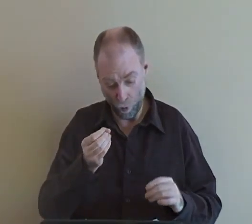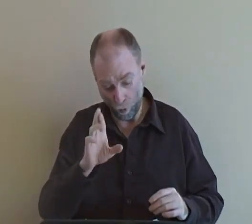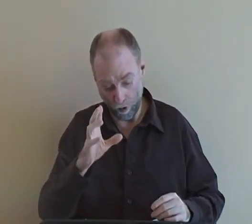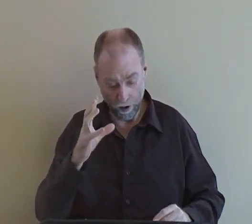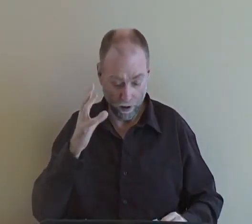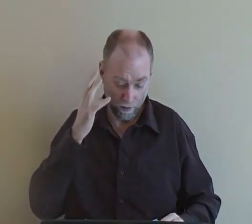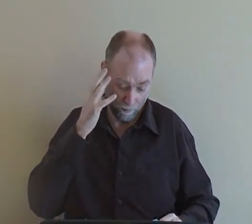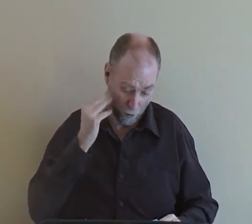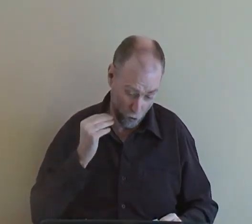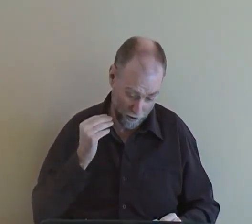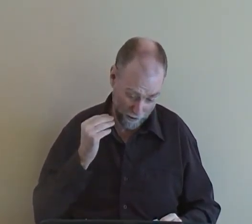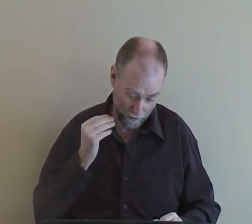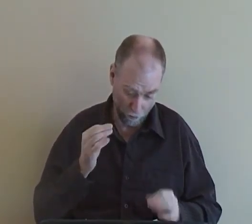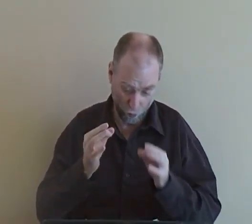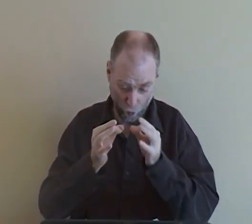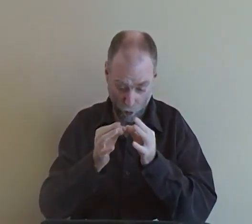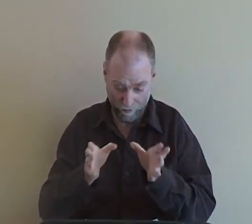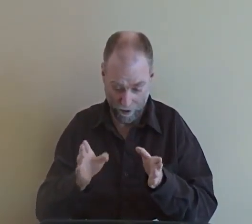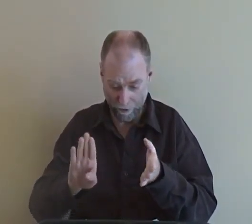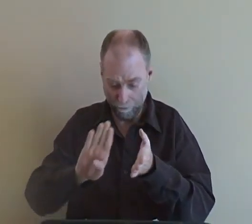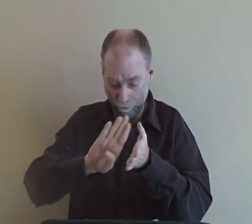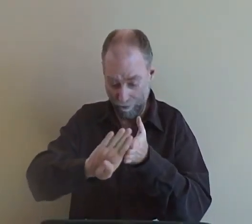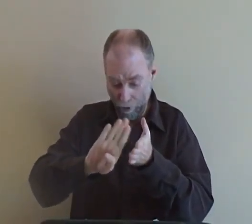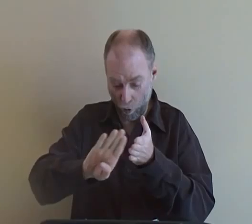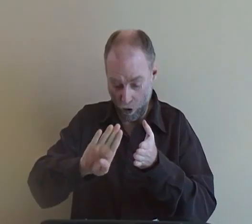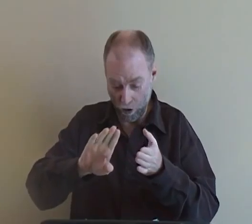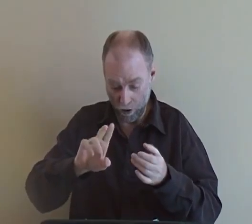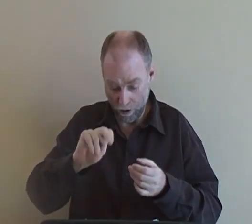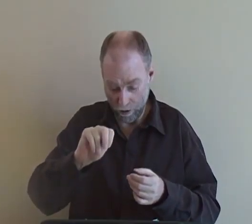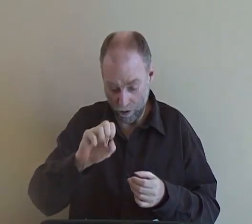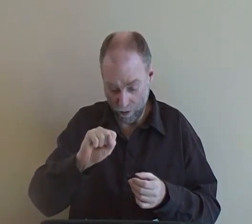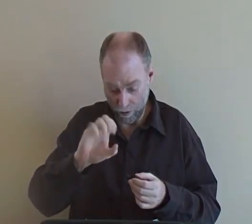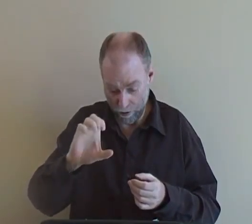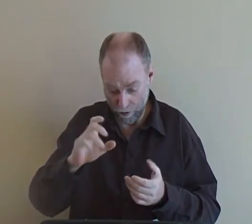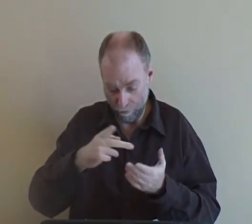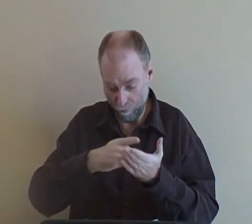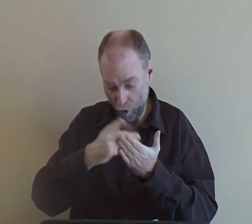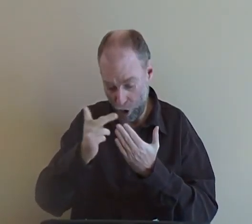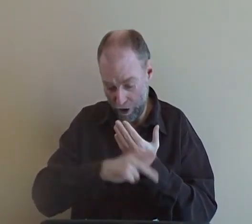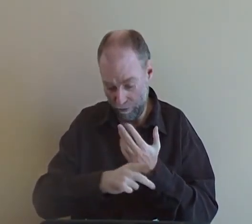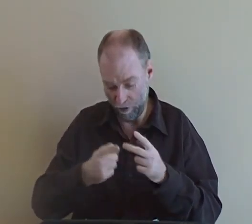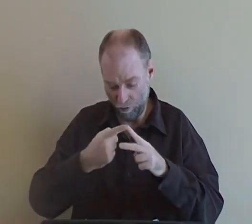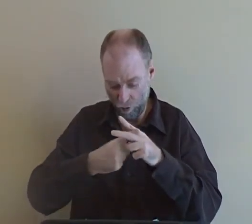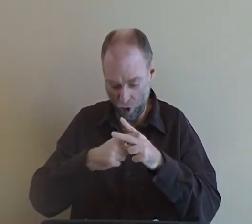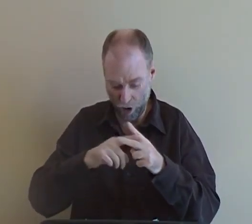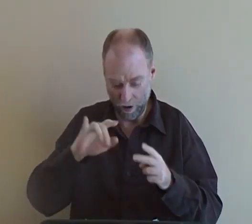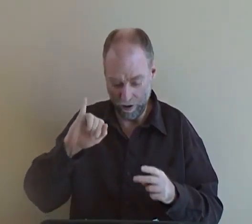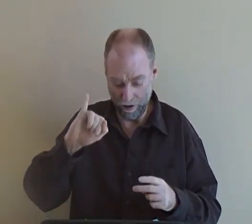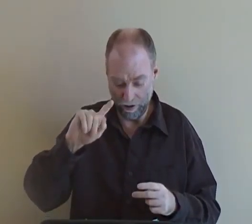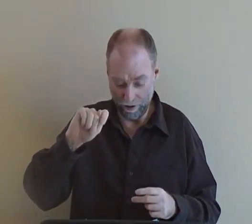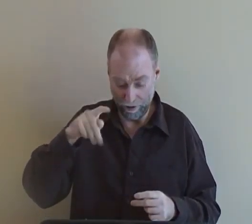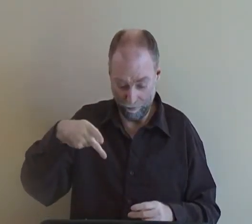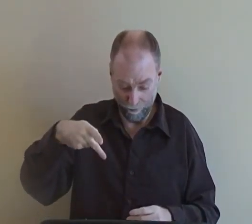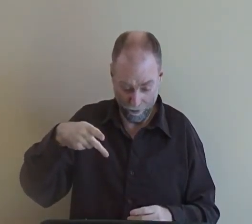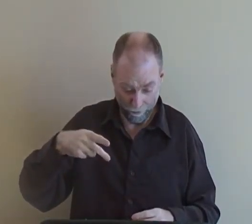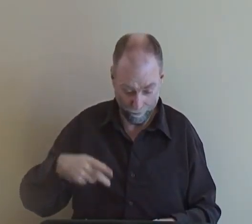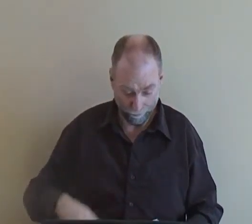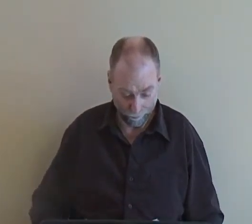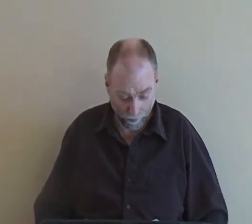certified or experienced interpreters before the Nova Scotia College program started,